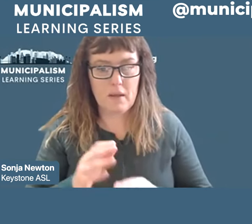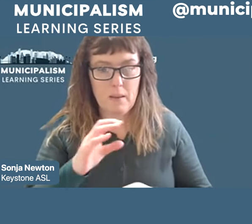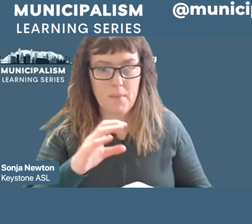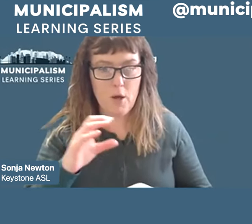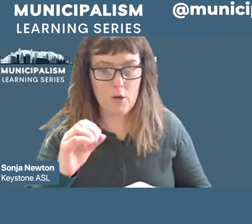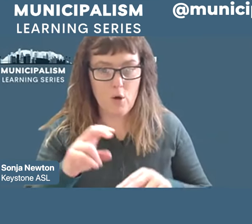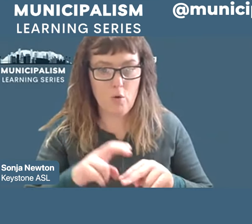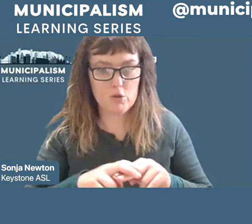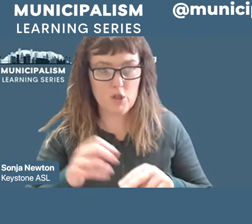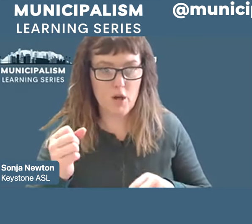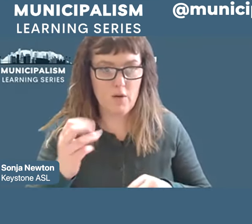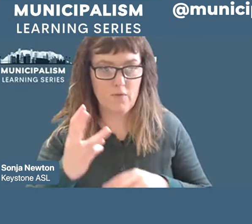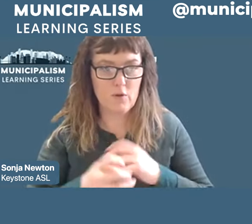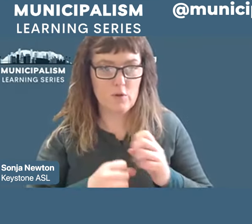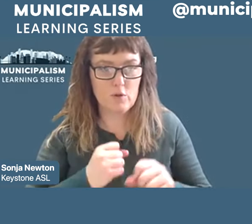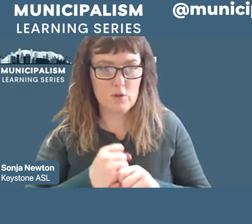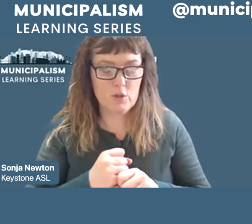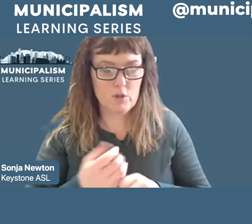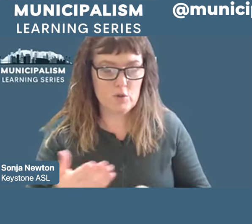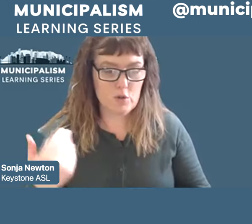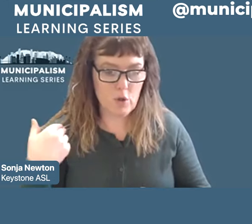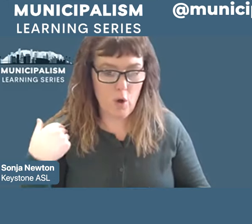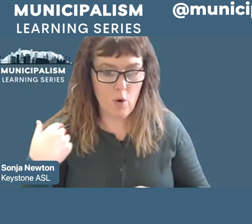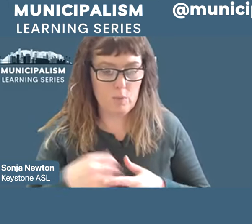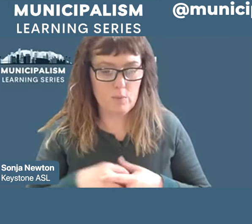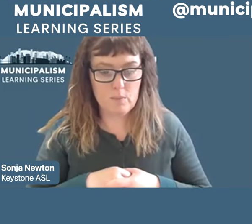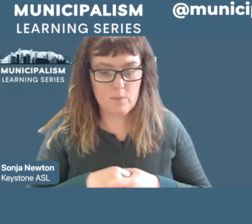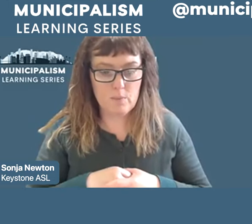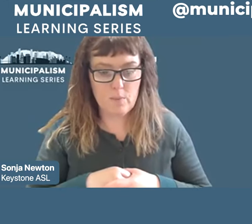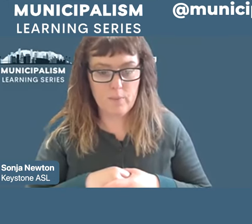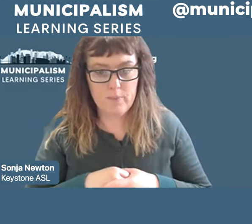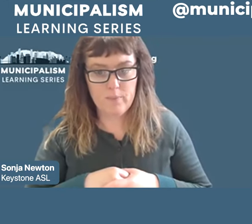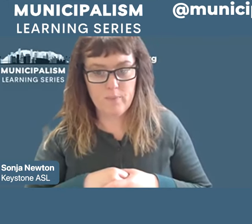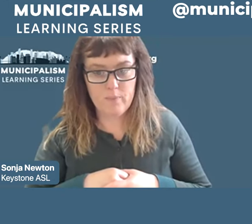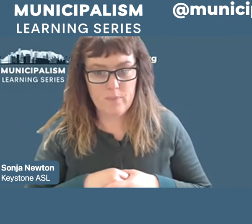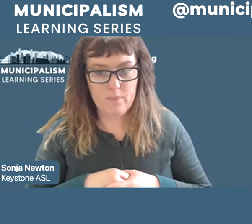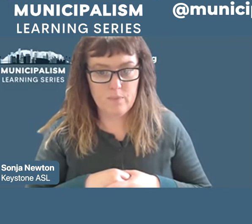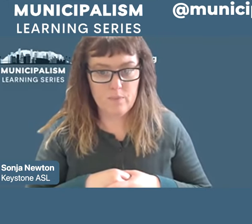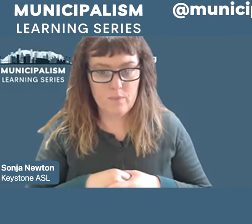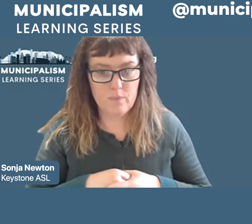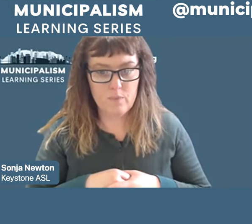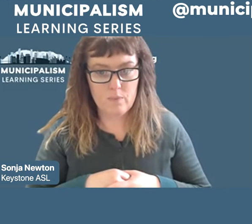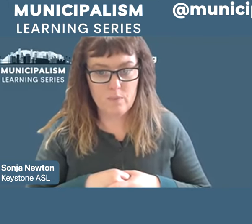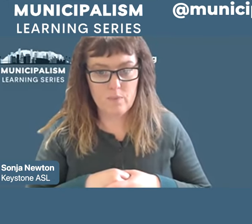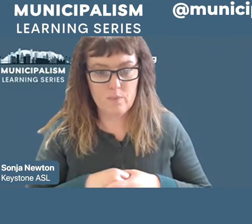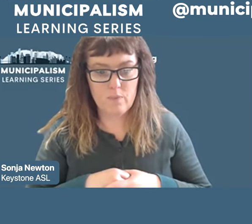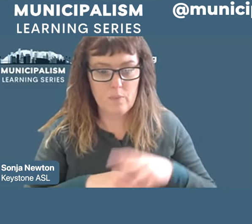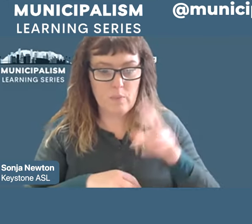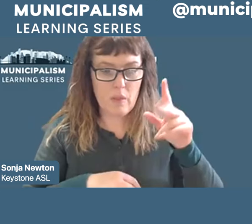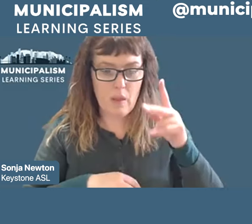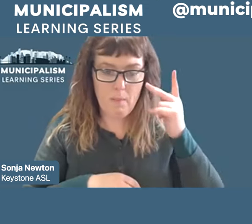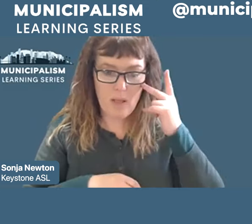but the Richmond Progressive Alliance has been a political organization in Richmond for almost 20 years.